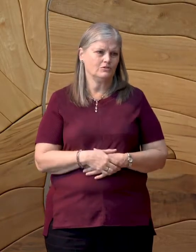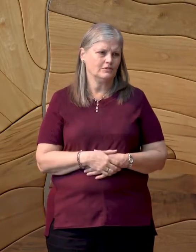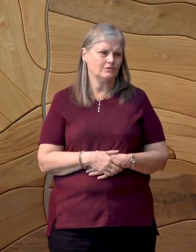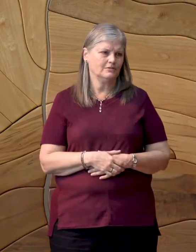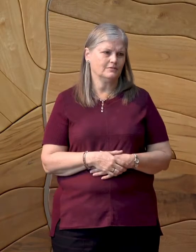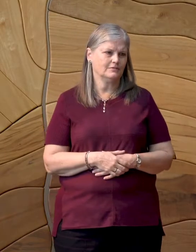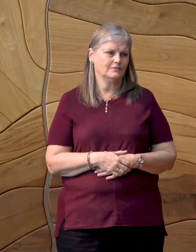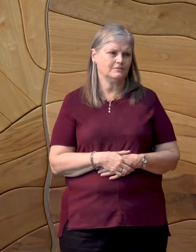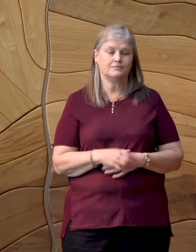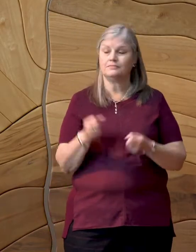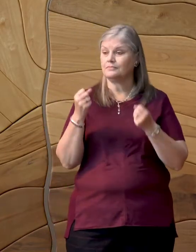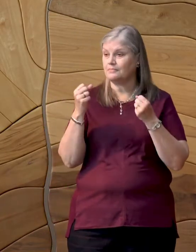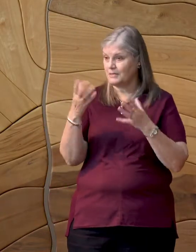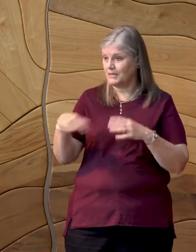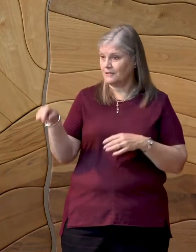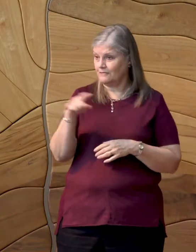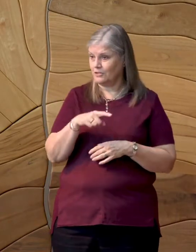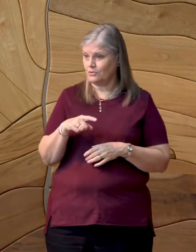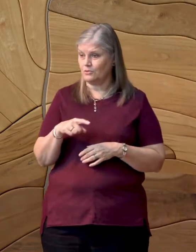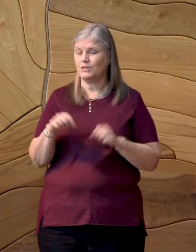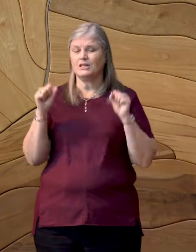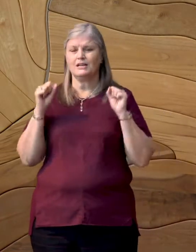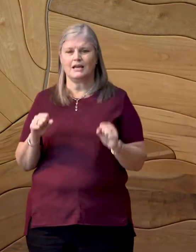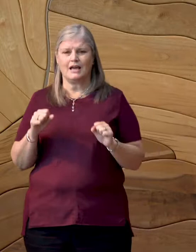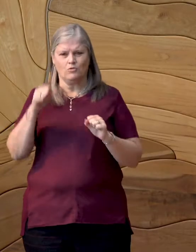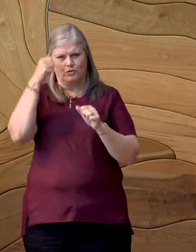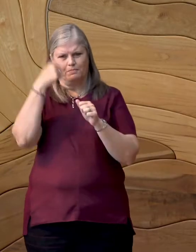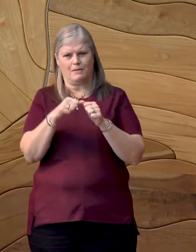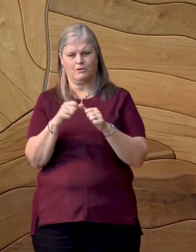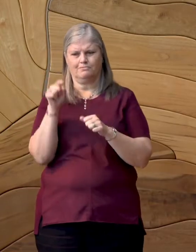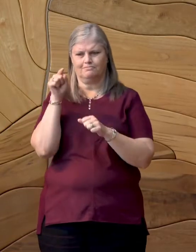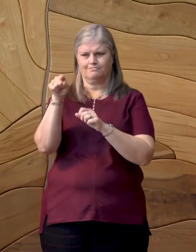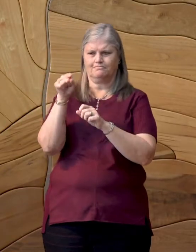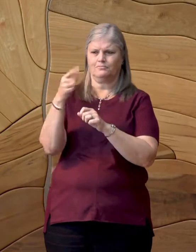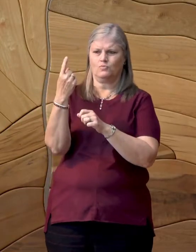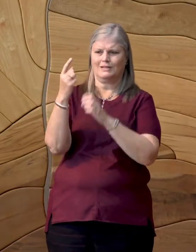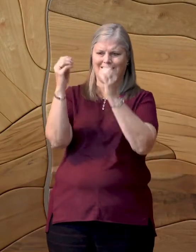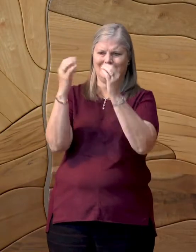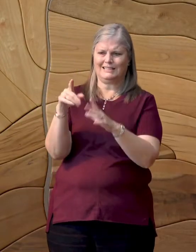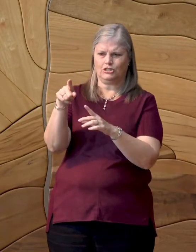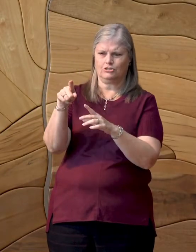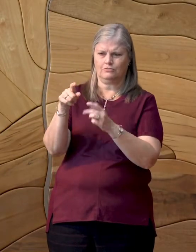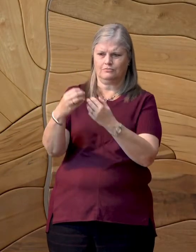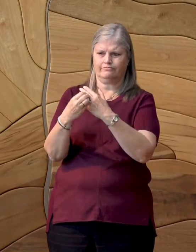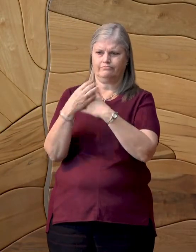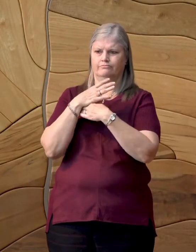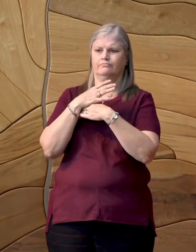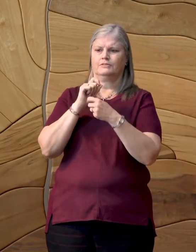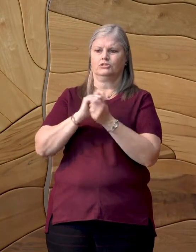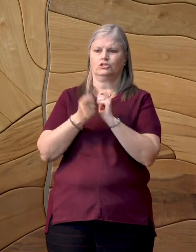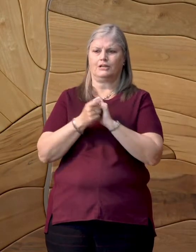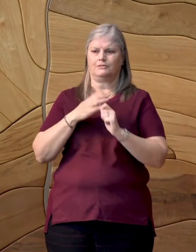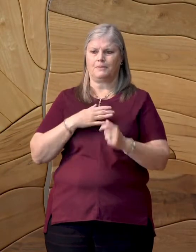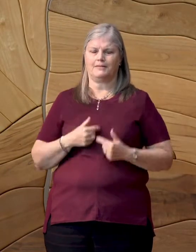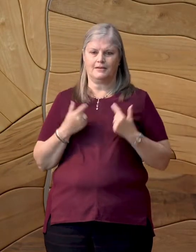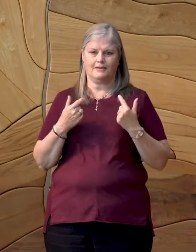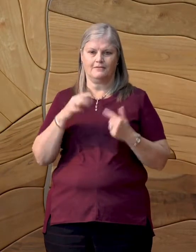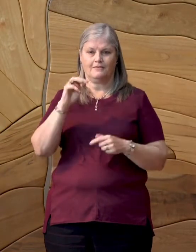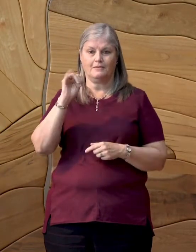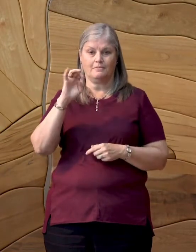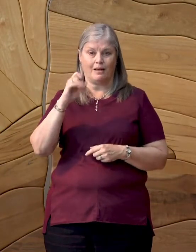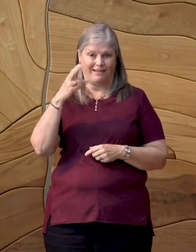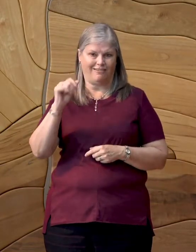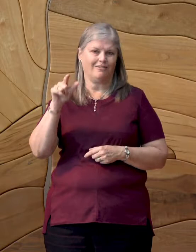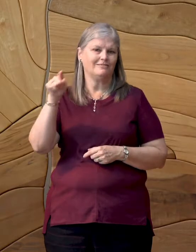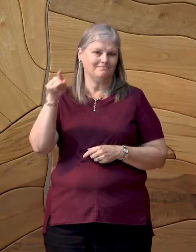Many of us here, I think, can point to one teacher who essentially changed our life. Michael was